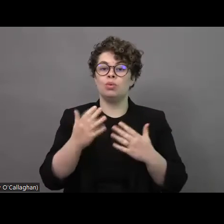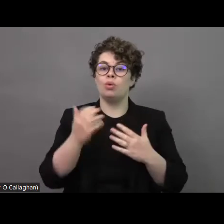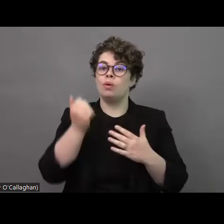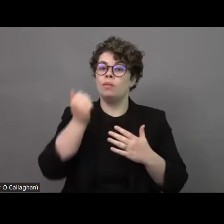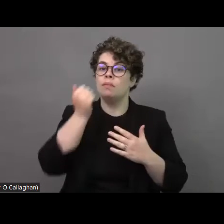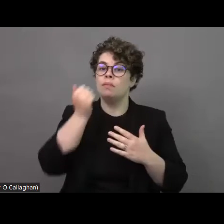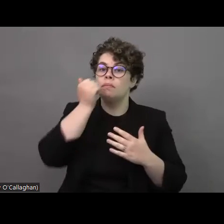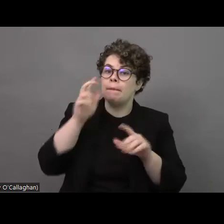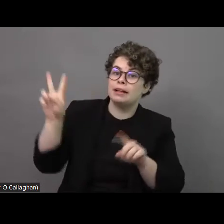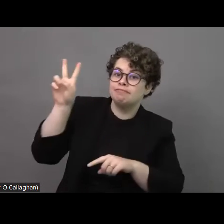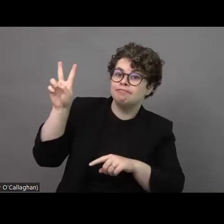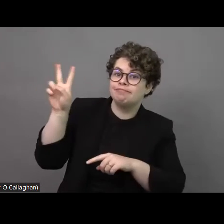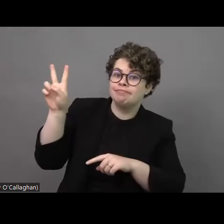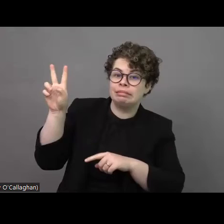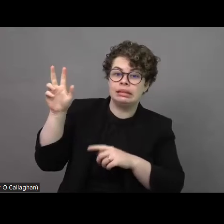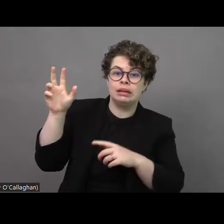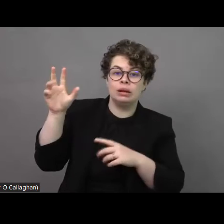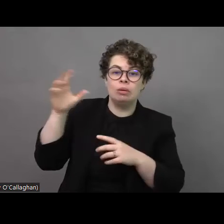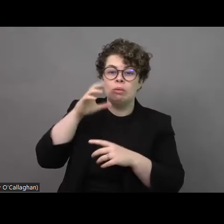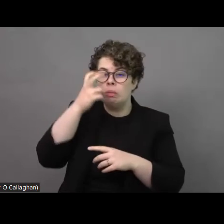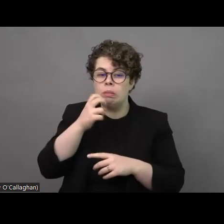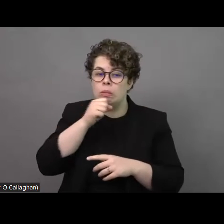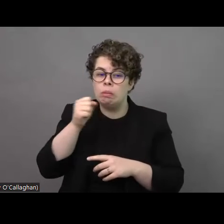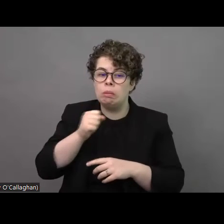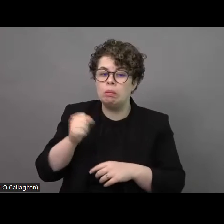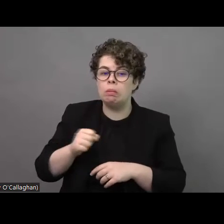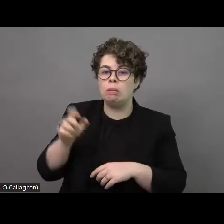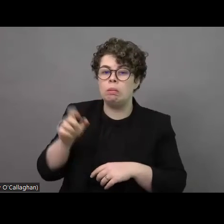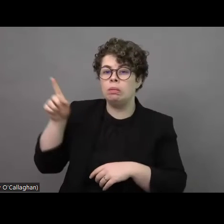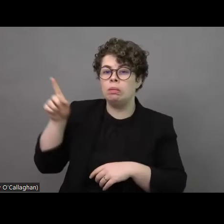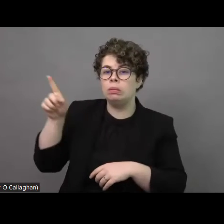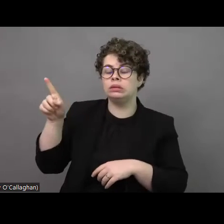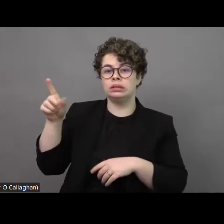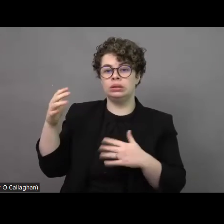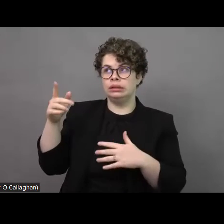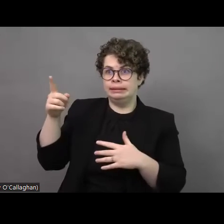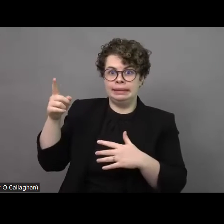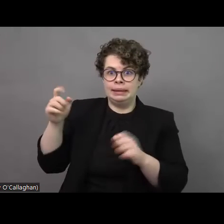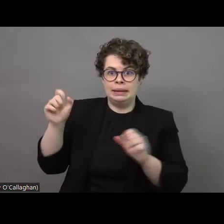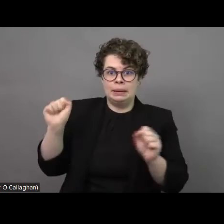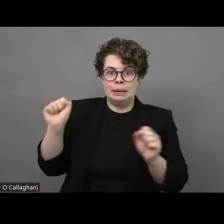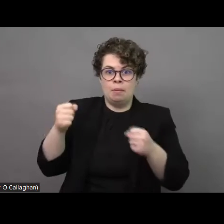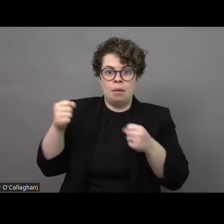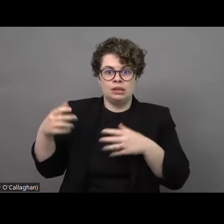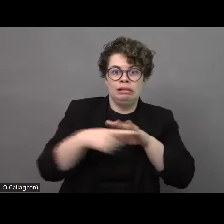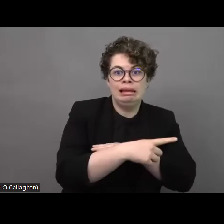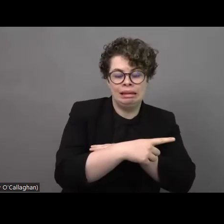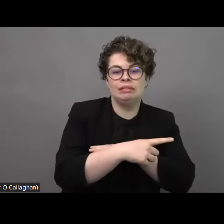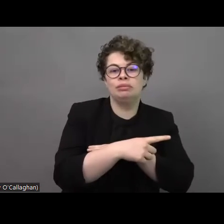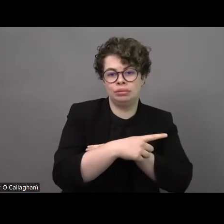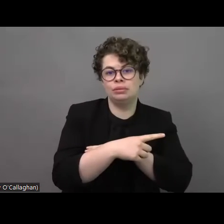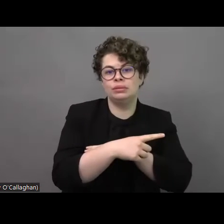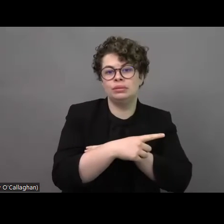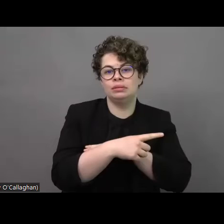leave Ukraine. They stay with their families. We only know that many